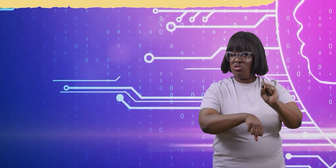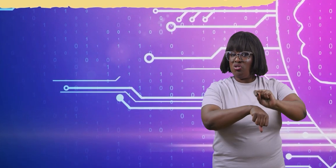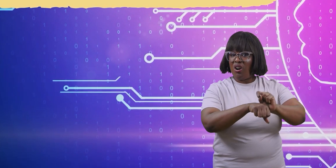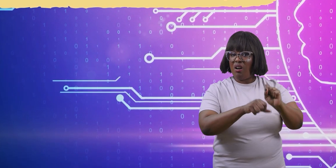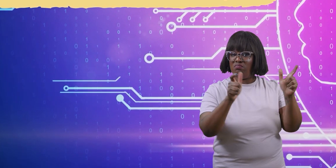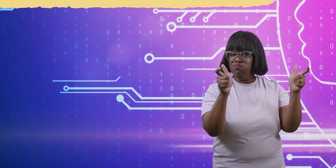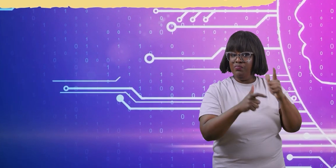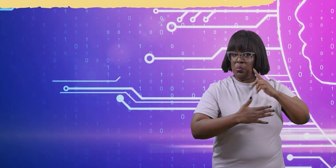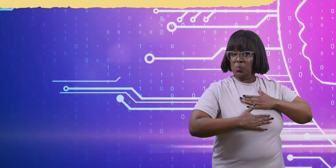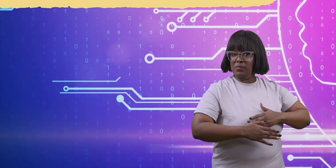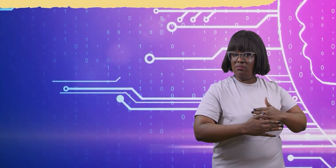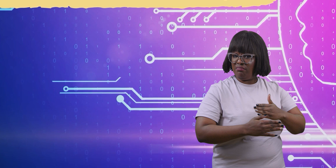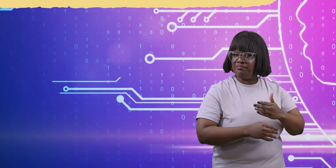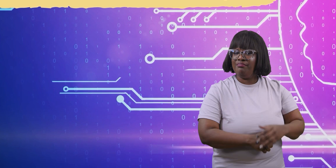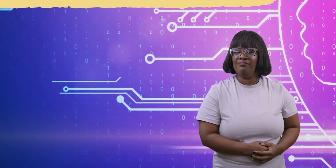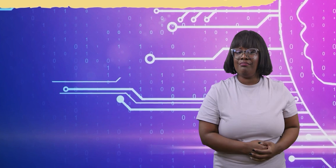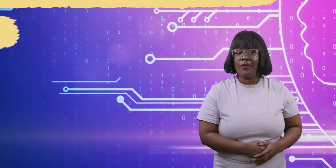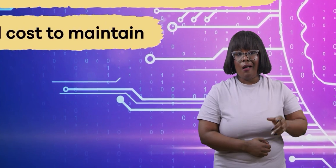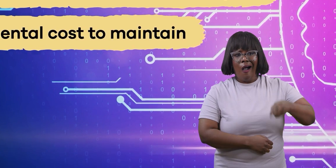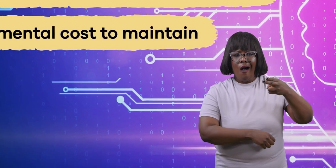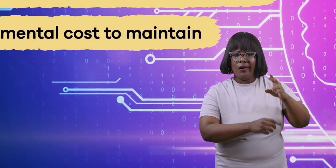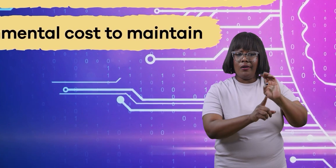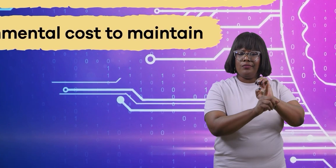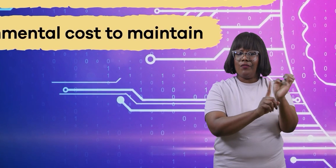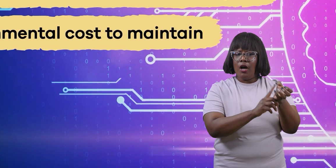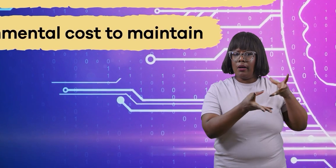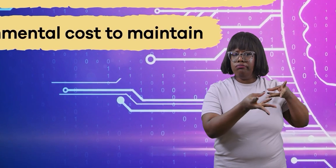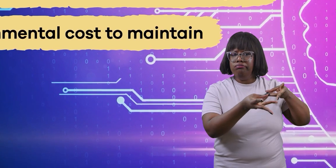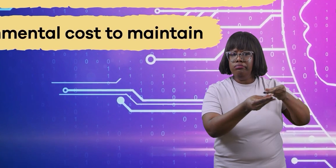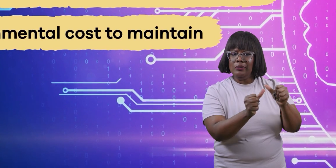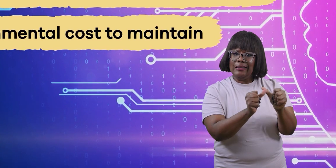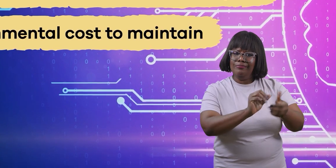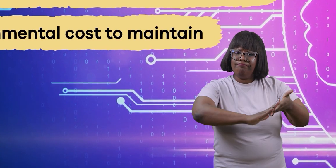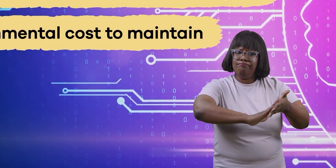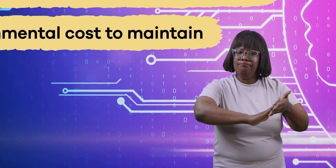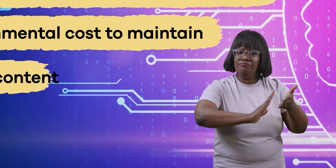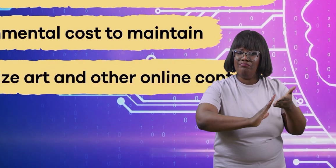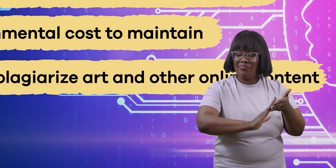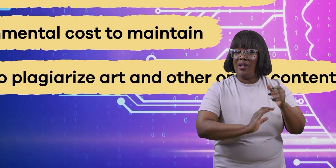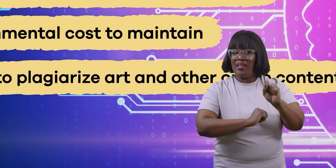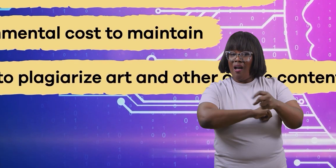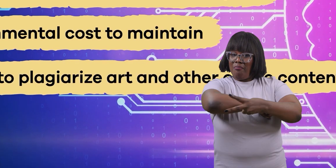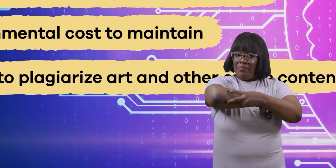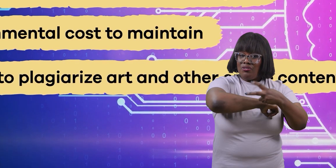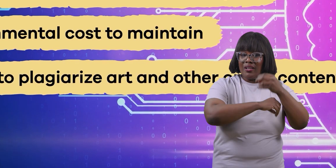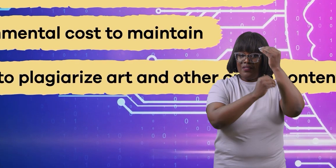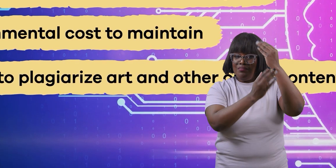of non-hazardous human jobs Huge environmental costs to maintain Can be used to plagiarize